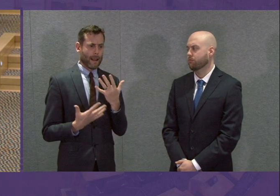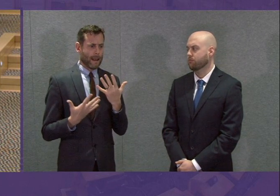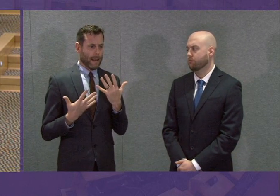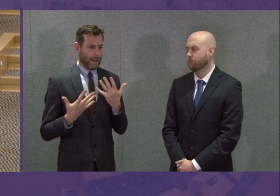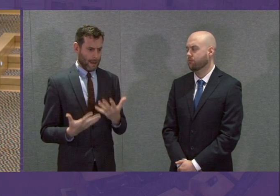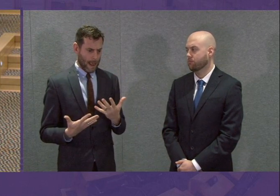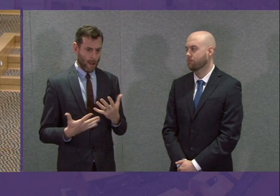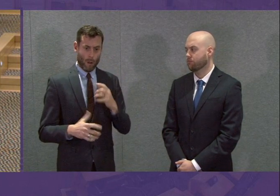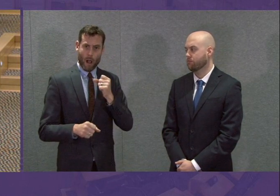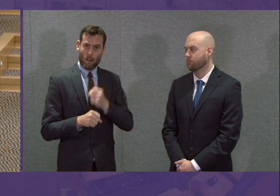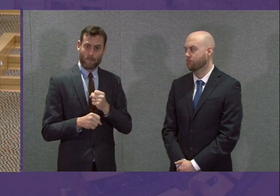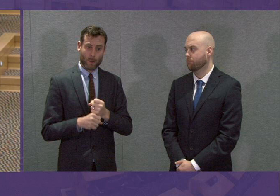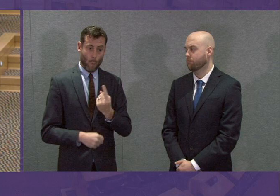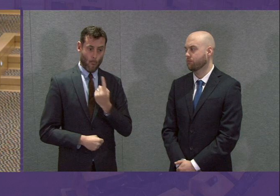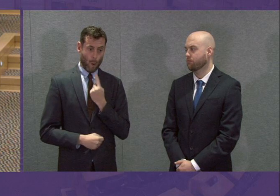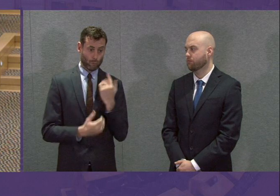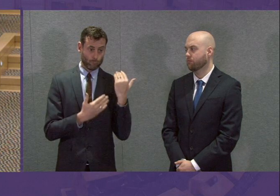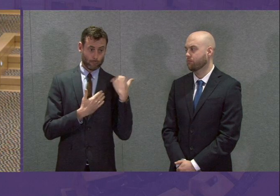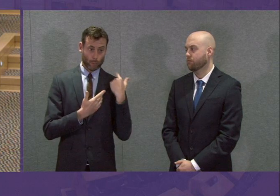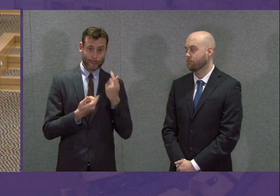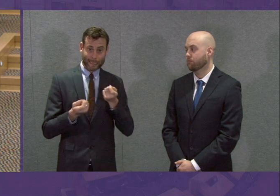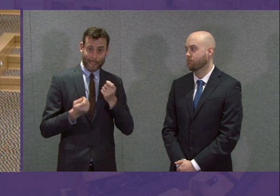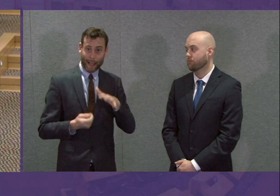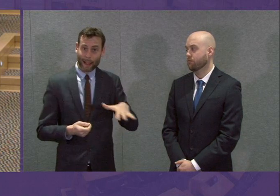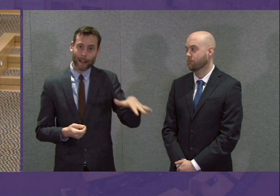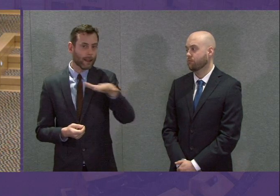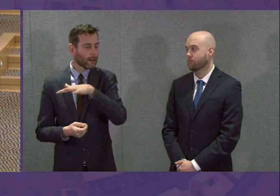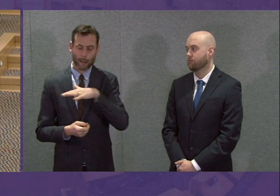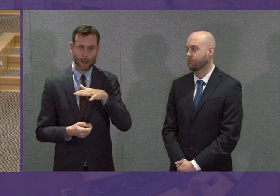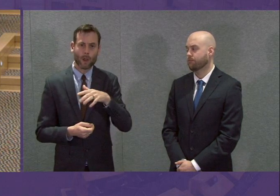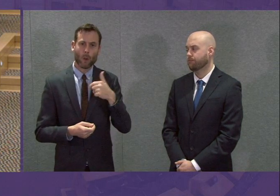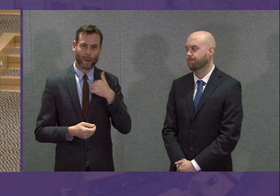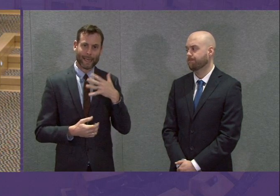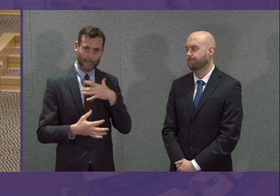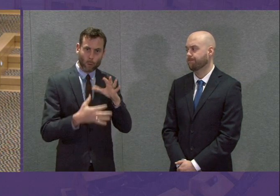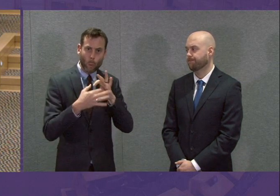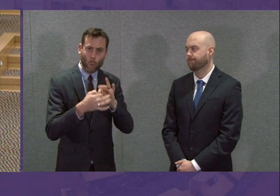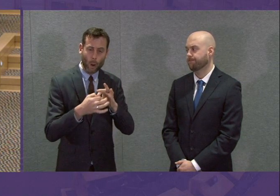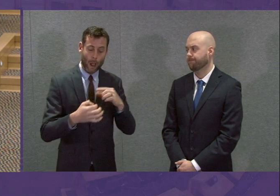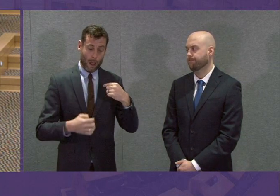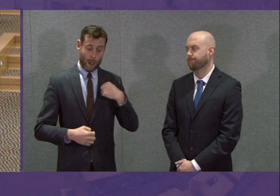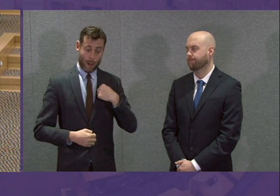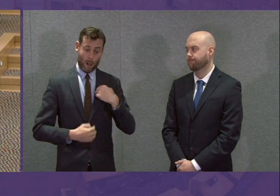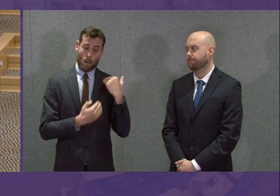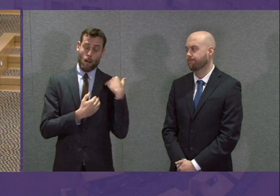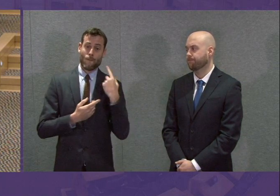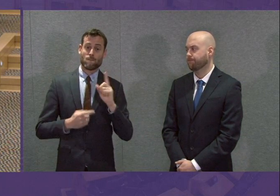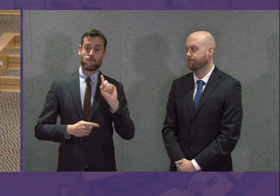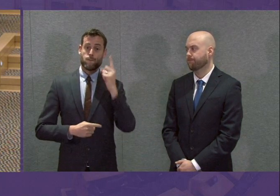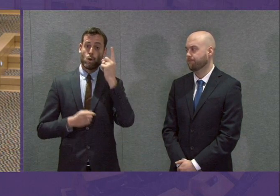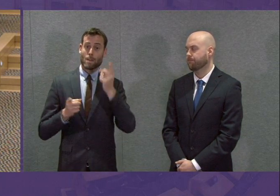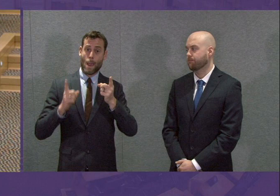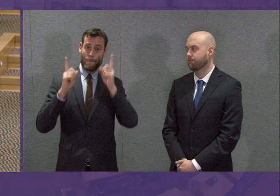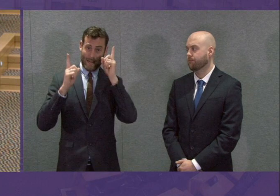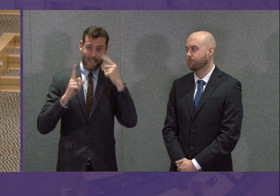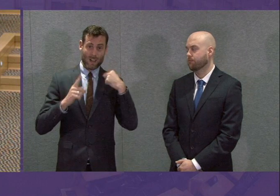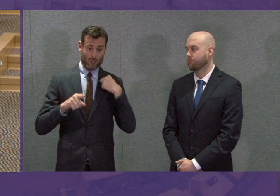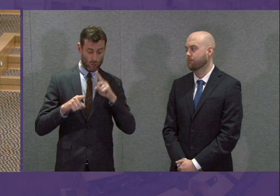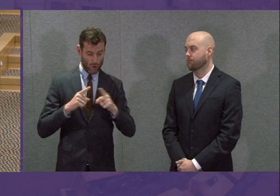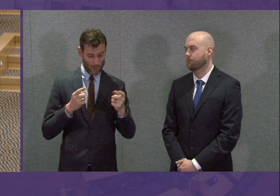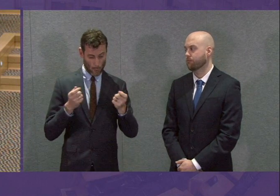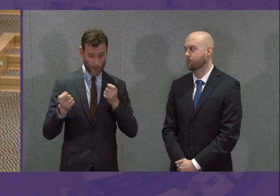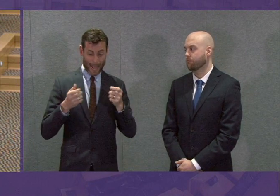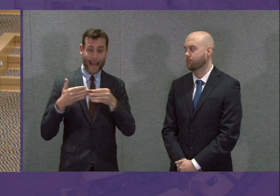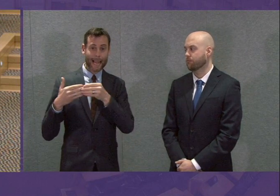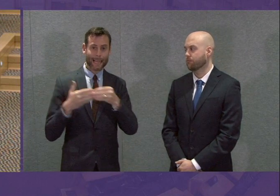alone to deal with this challenge. I, as First Minister, will do my best to lead this operation in the months ahead, but I need the help